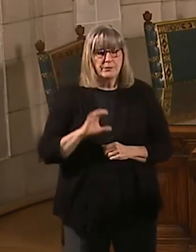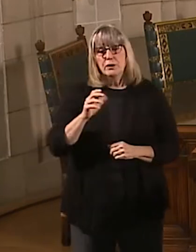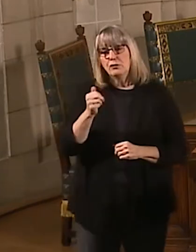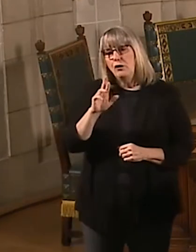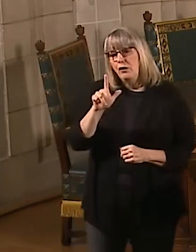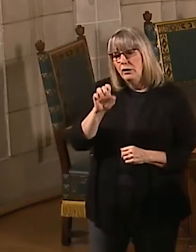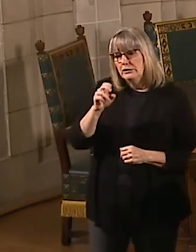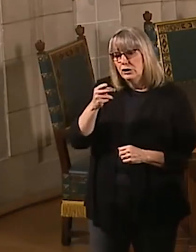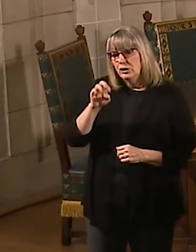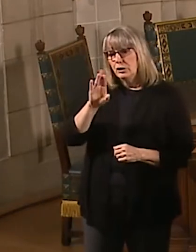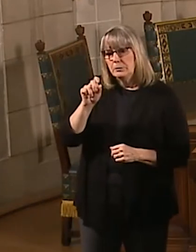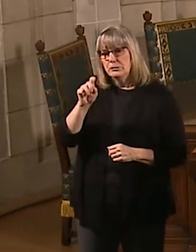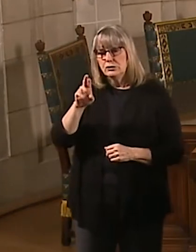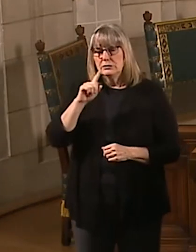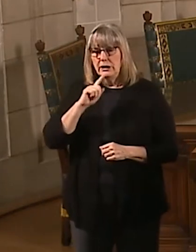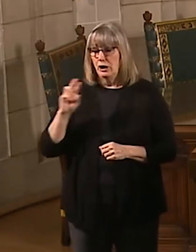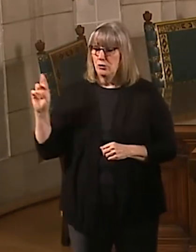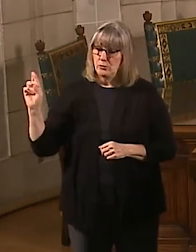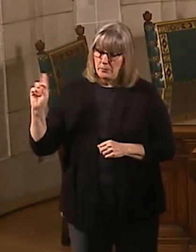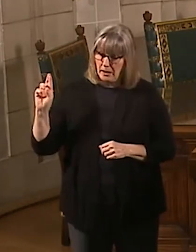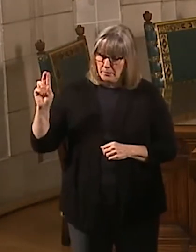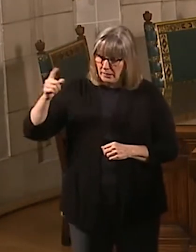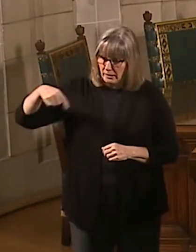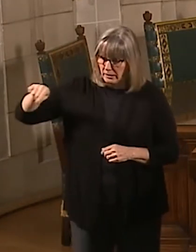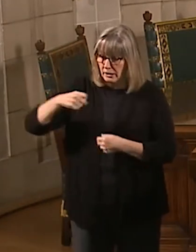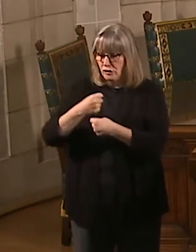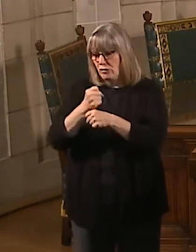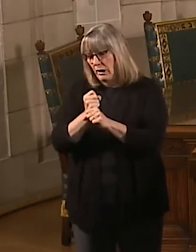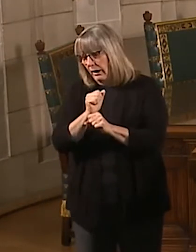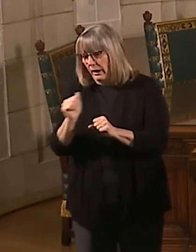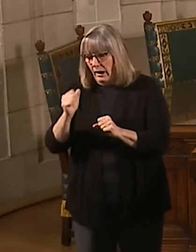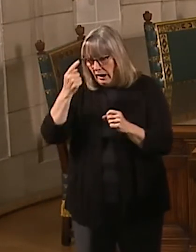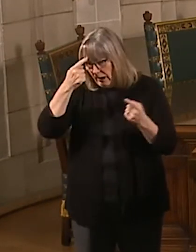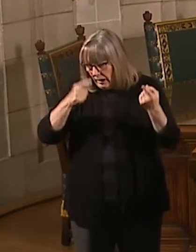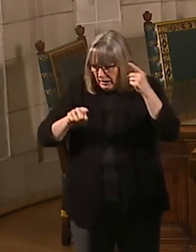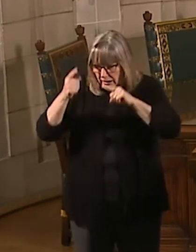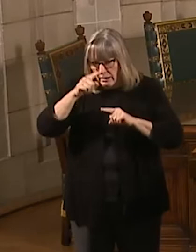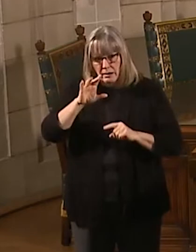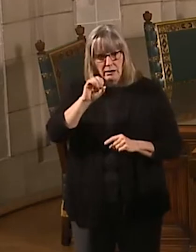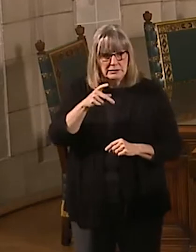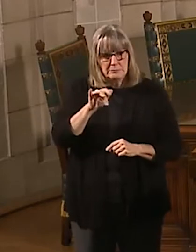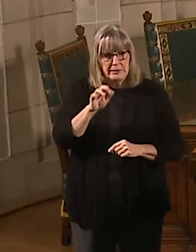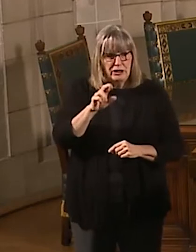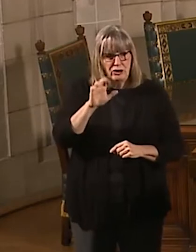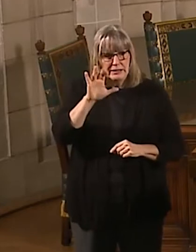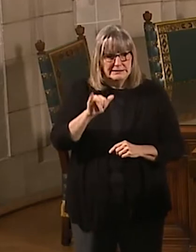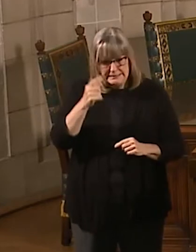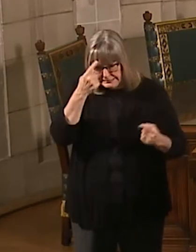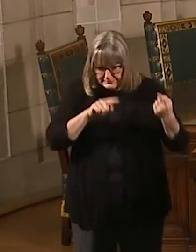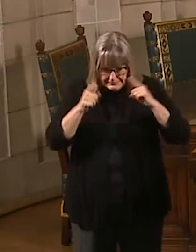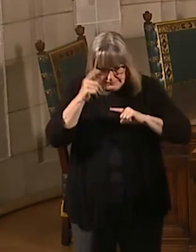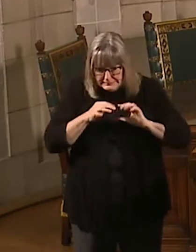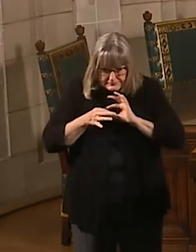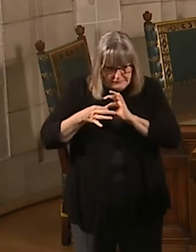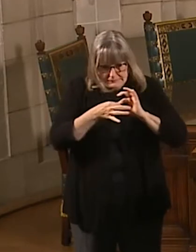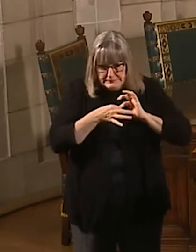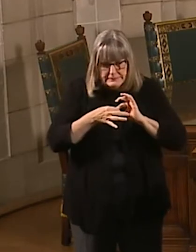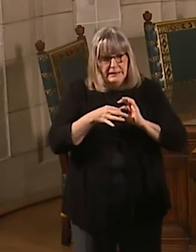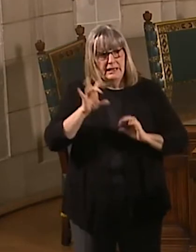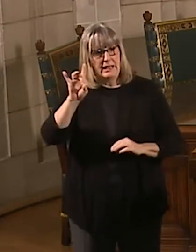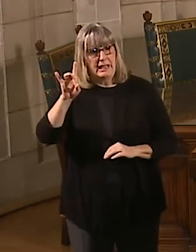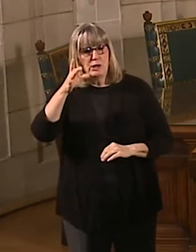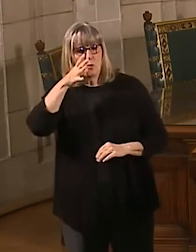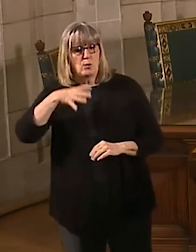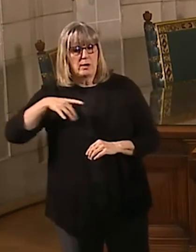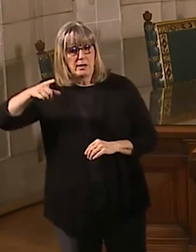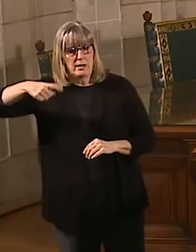Herbster is saying that the Republican establishment somehow created a conspiracy that these eight women are somehow